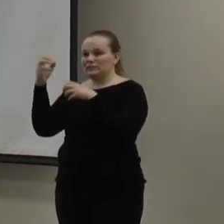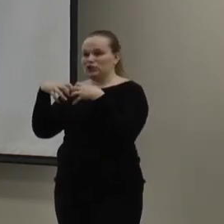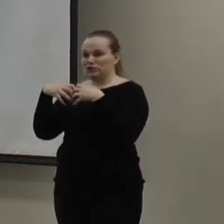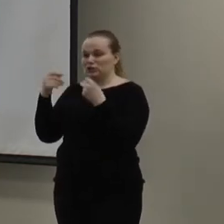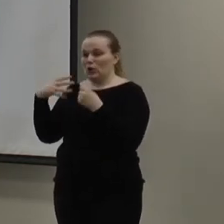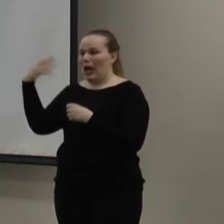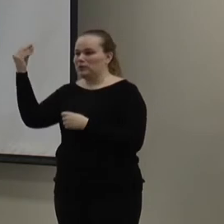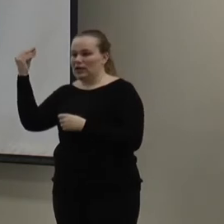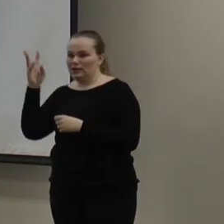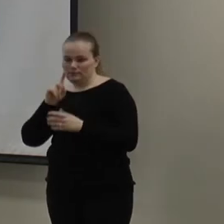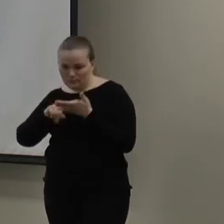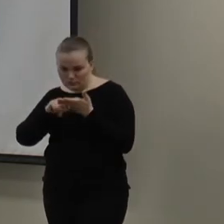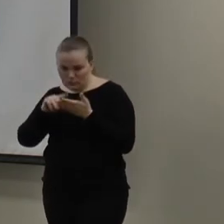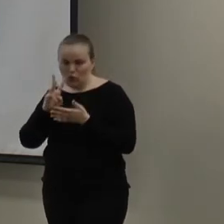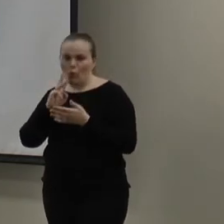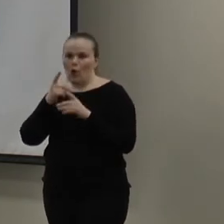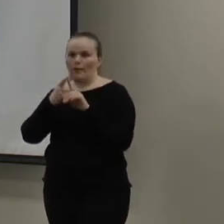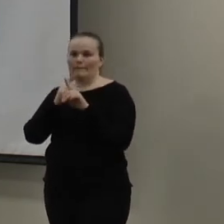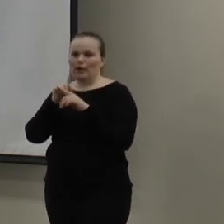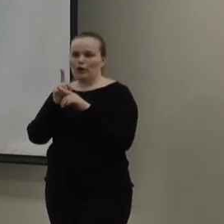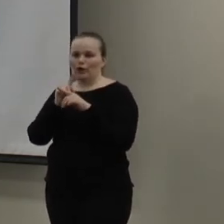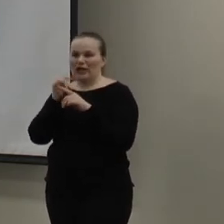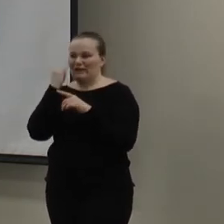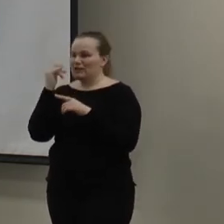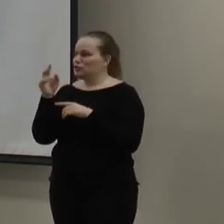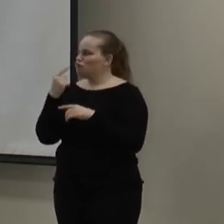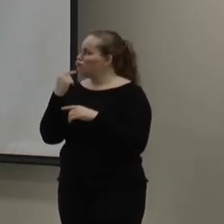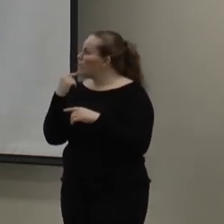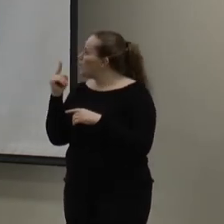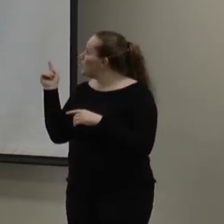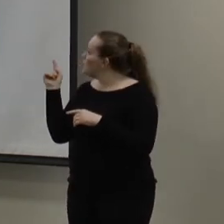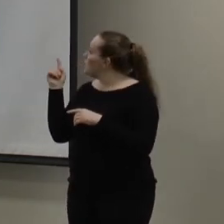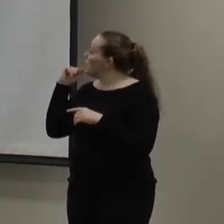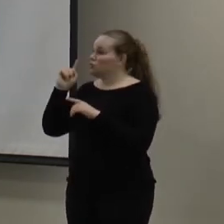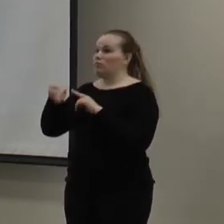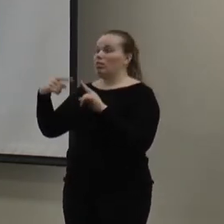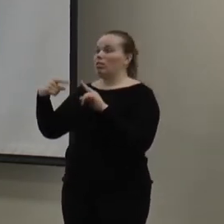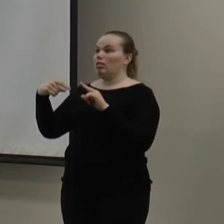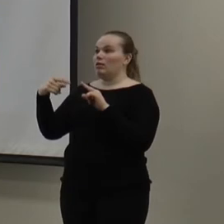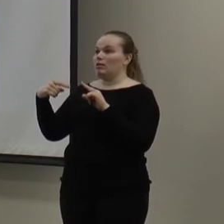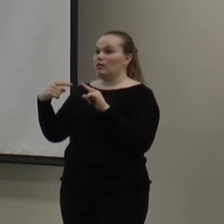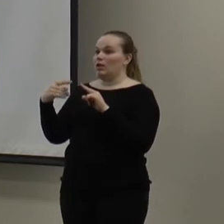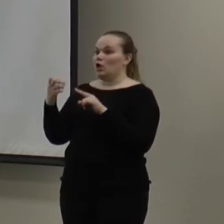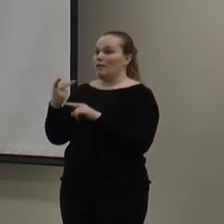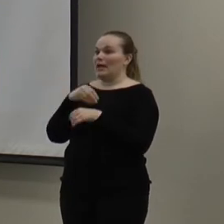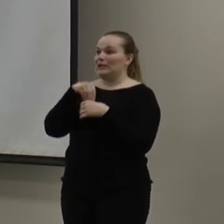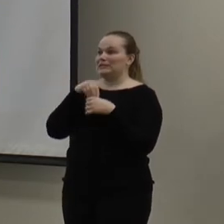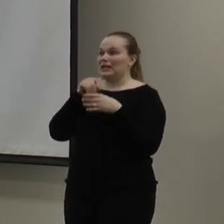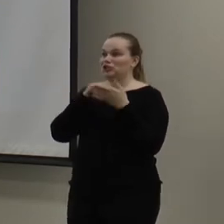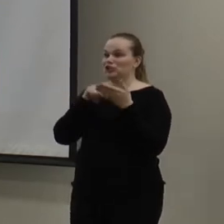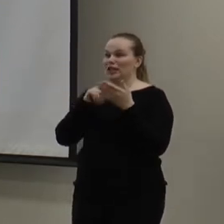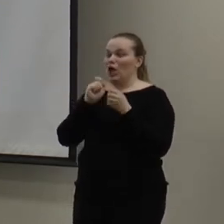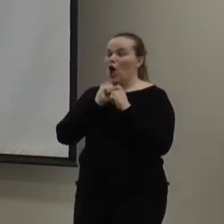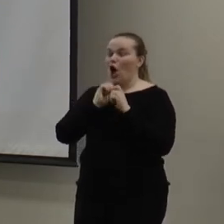outside and check your water meter. If this red area here, that dial is spinning around crazy, go back in, check